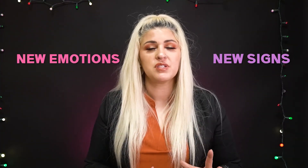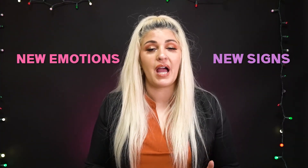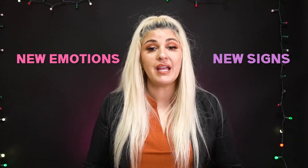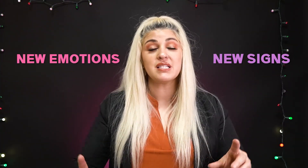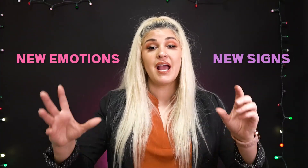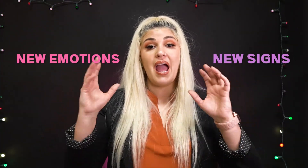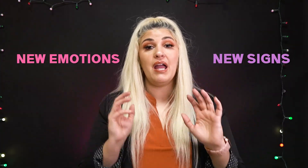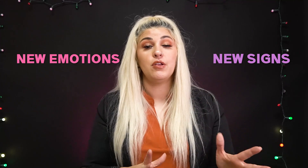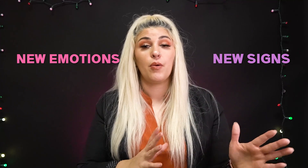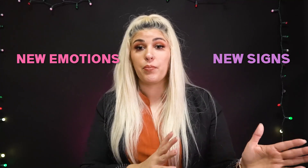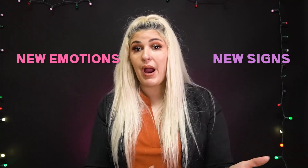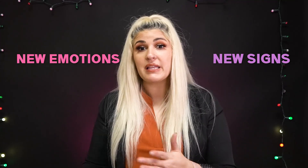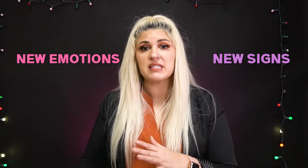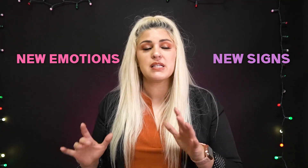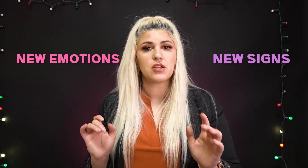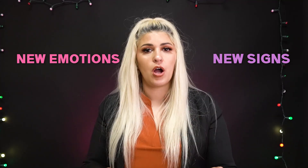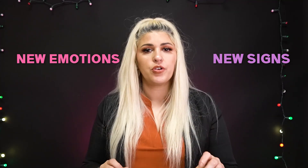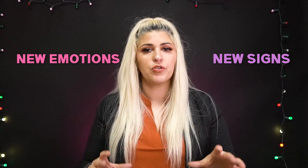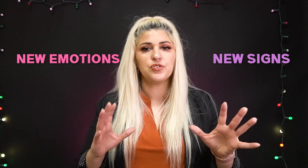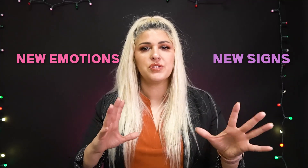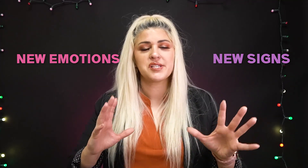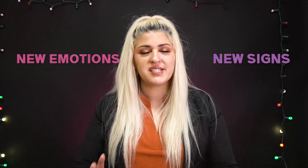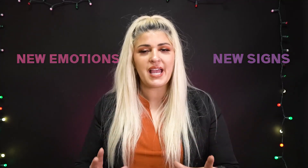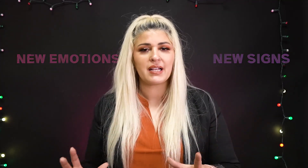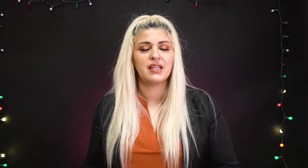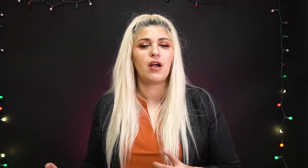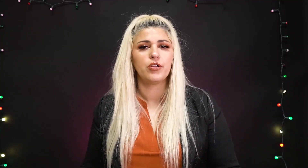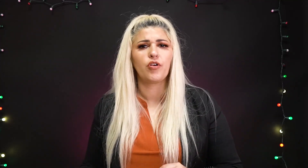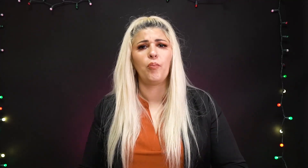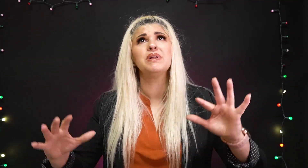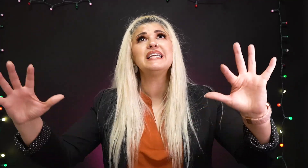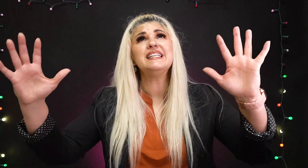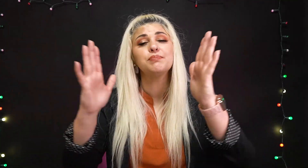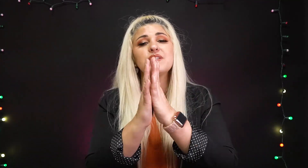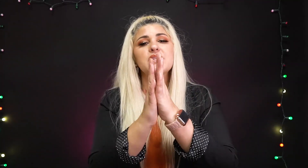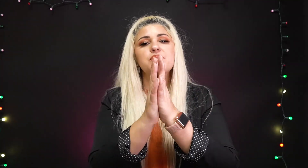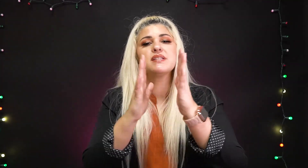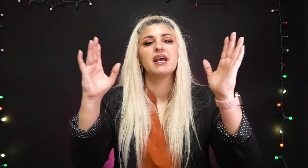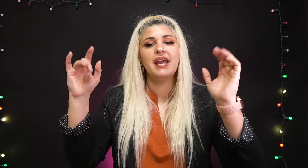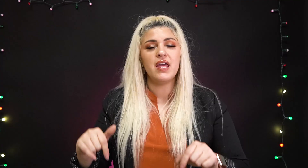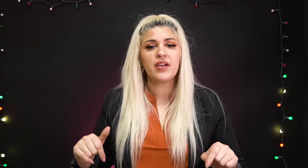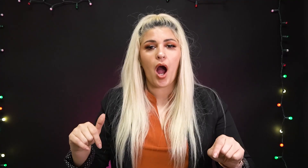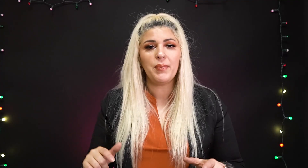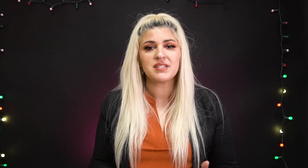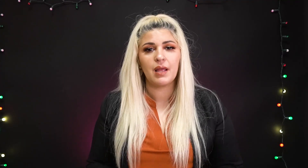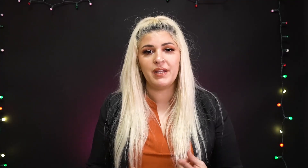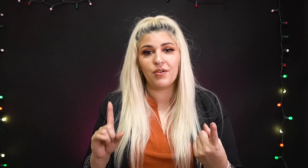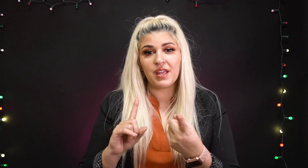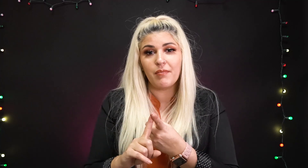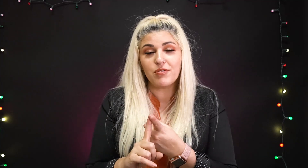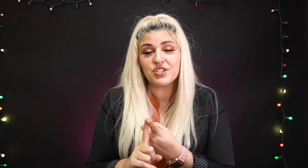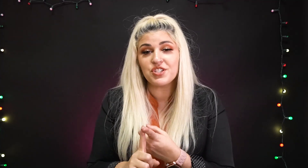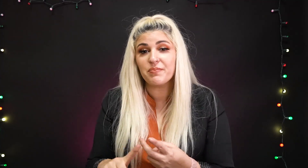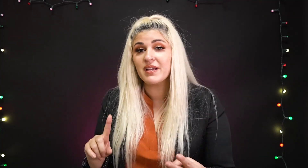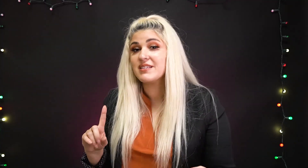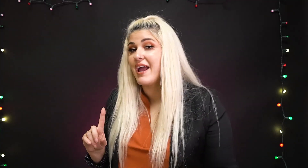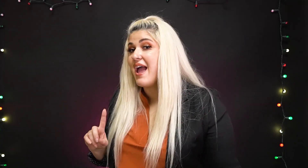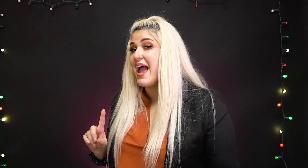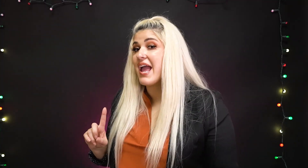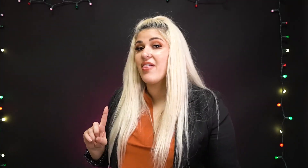signs, and practice this on your own. Do this exact thing on your own. Please, please, please, please. In the comments, let me know the emotions you picked and